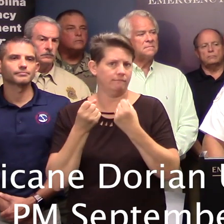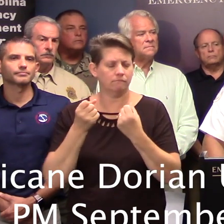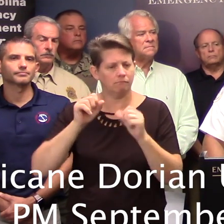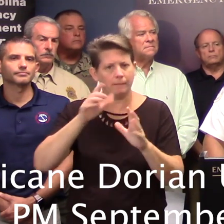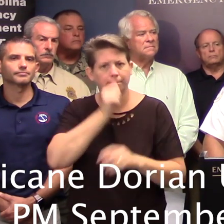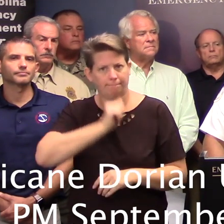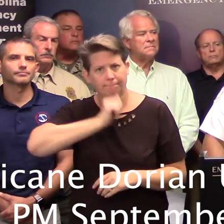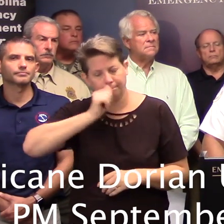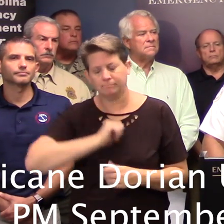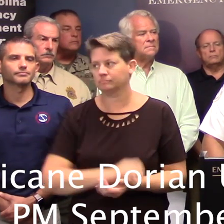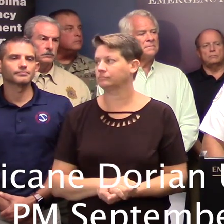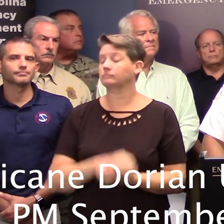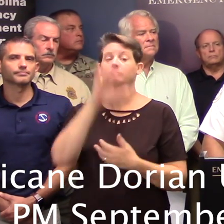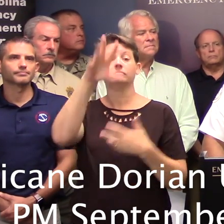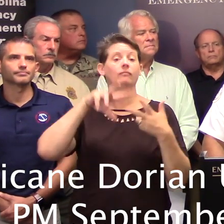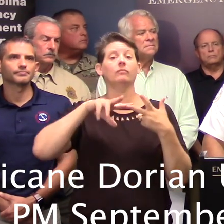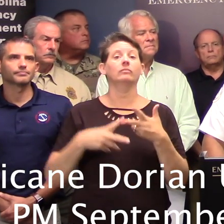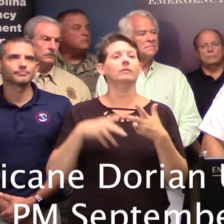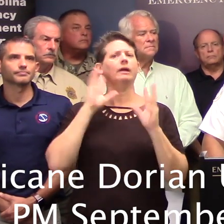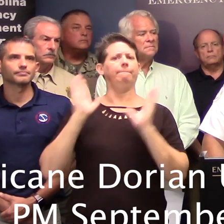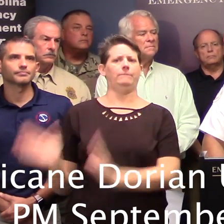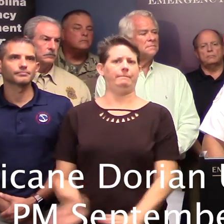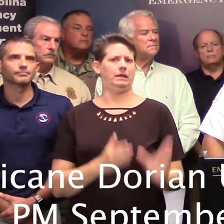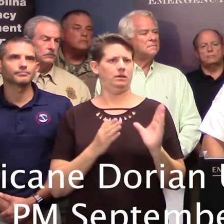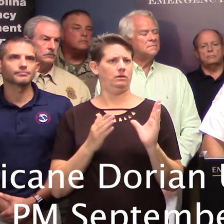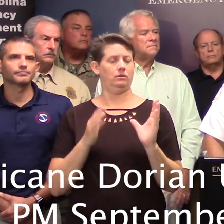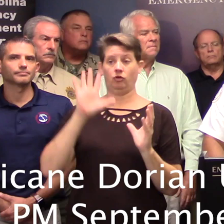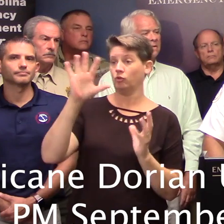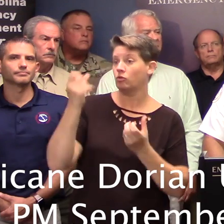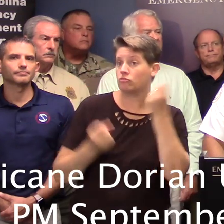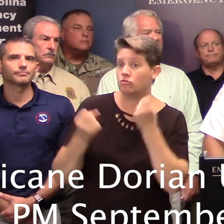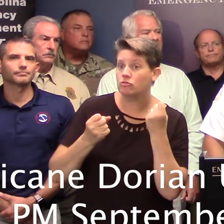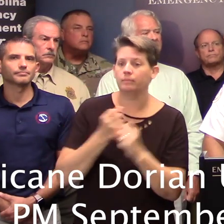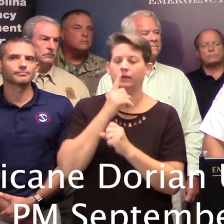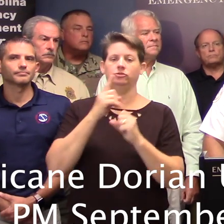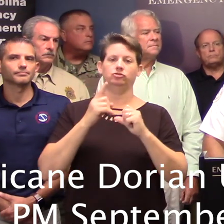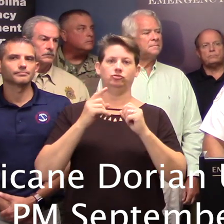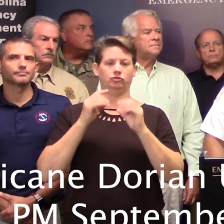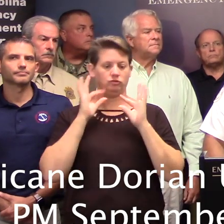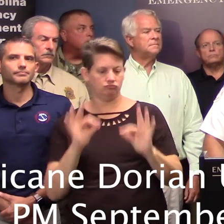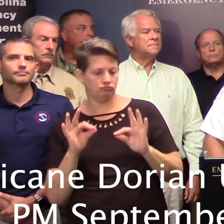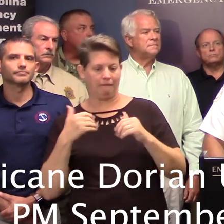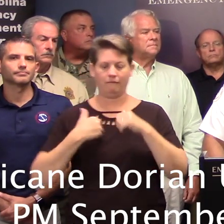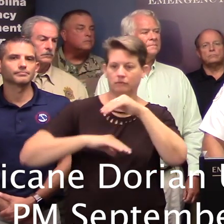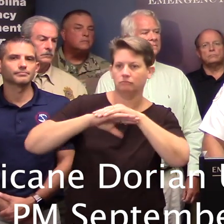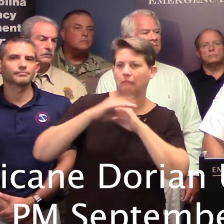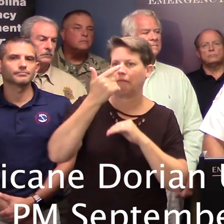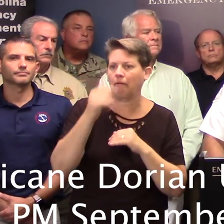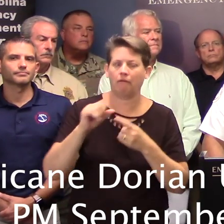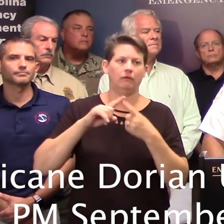destinations. And third, be prepared. Ensure that your vehicle is properly serviced with a full tank of gas.